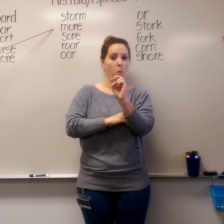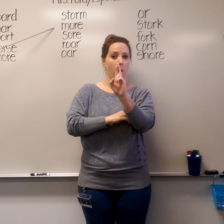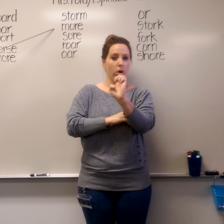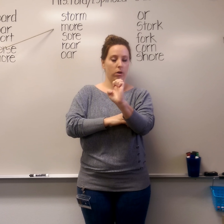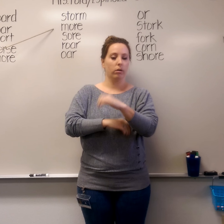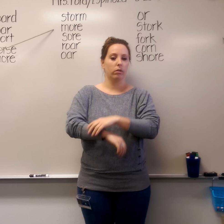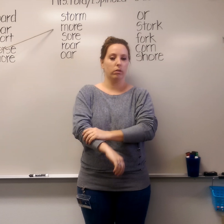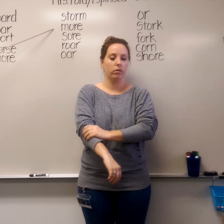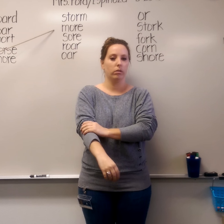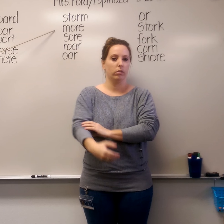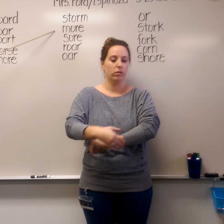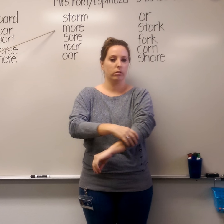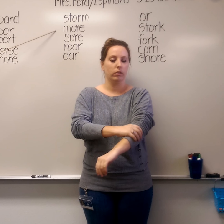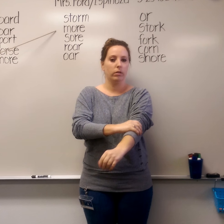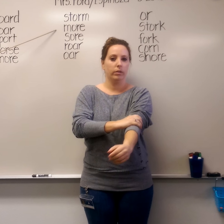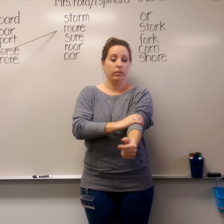I would like some more cake, please.